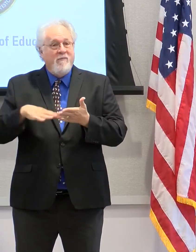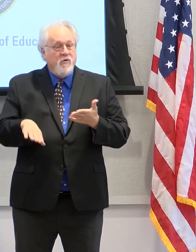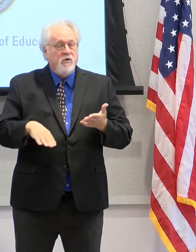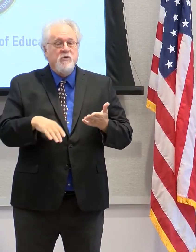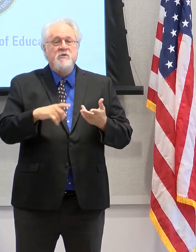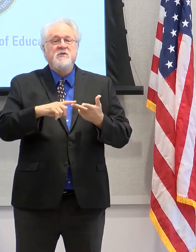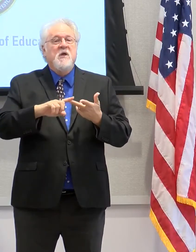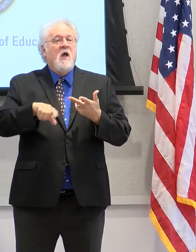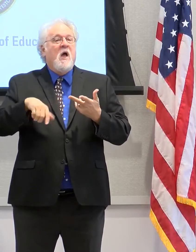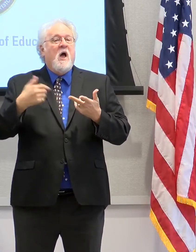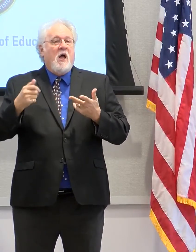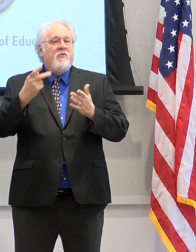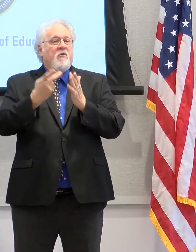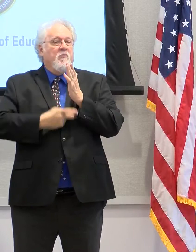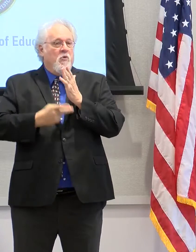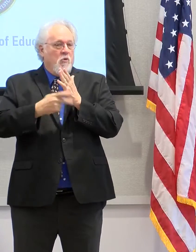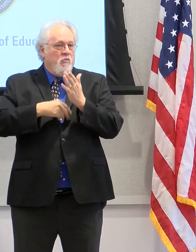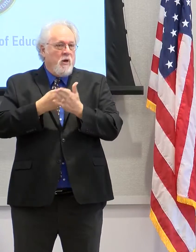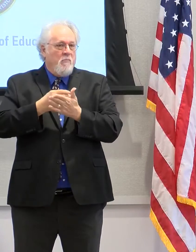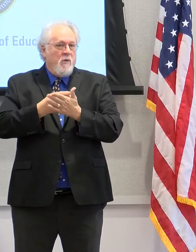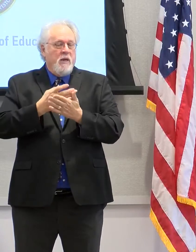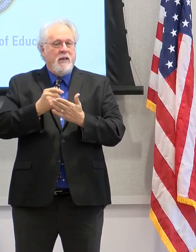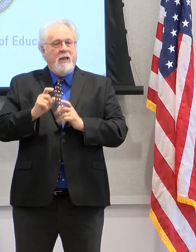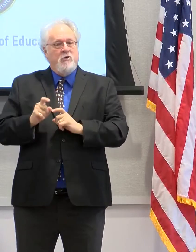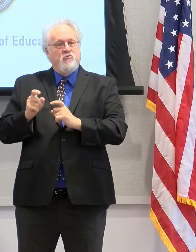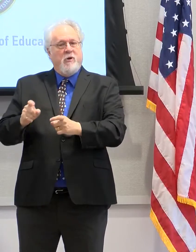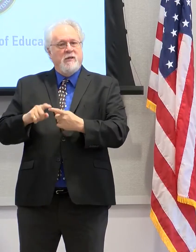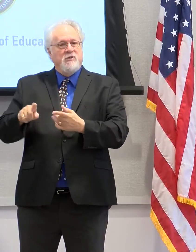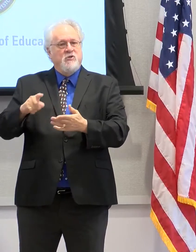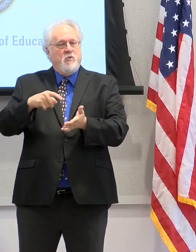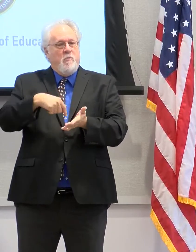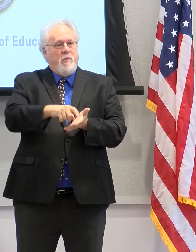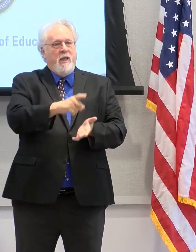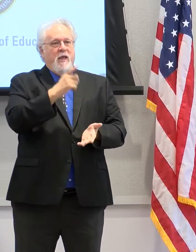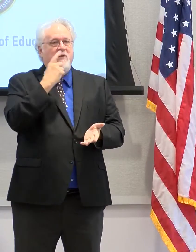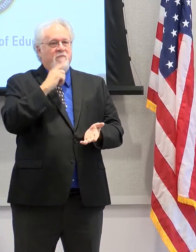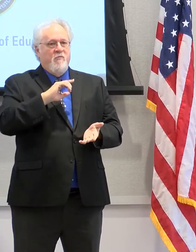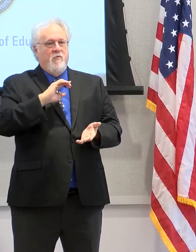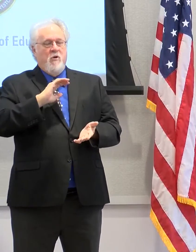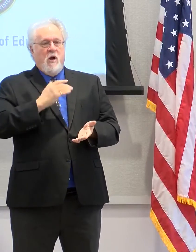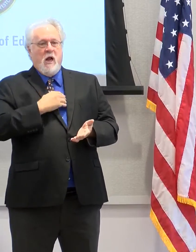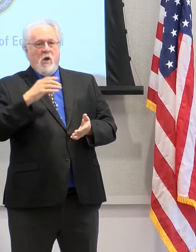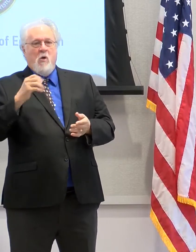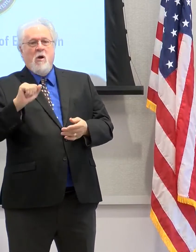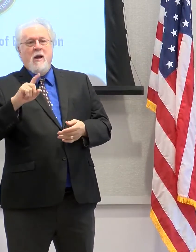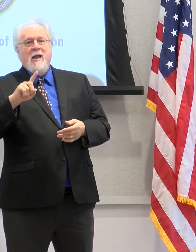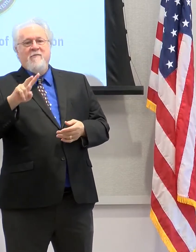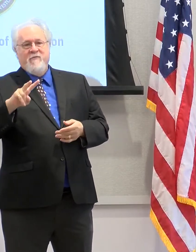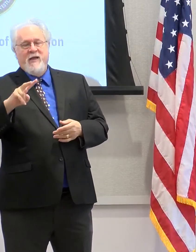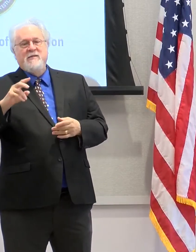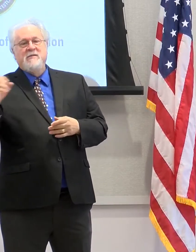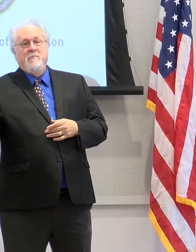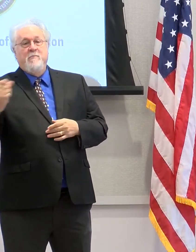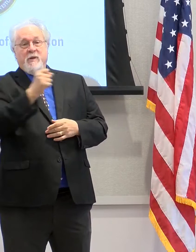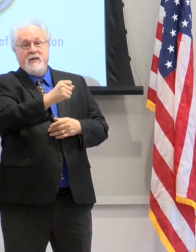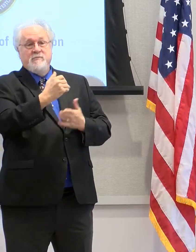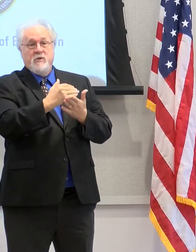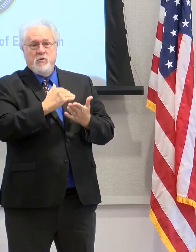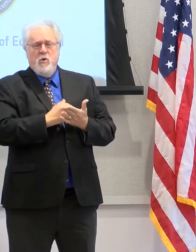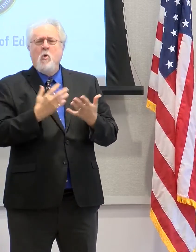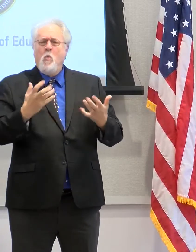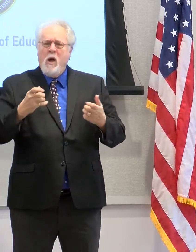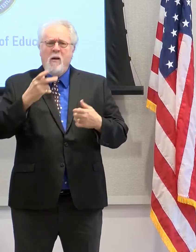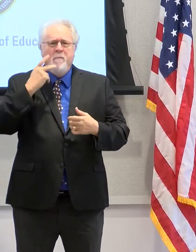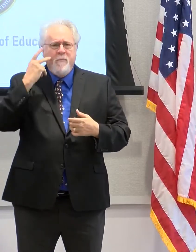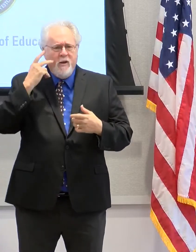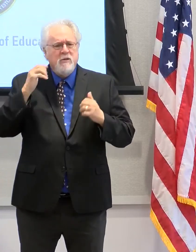other title programming money and grant programs to pay for our advanced placement courses. So, again, we want parents